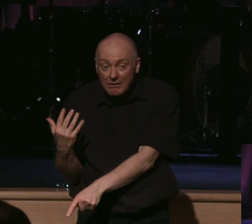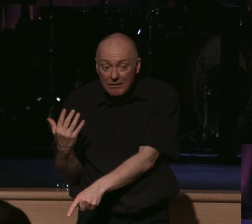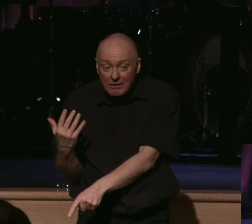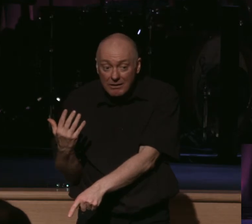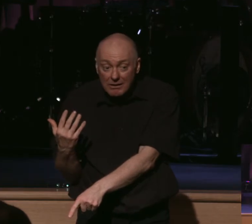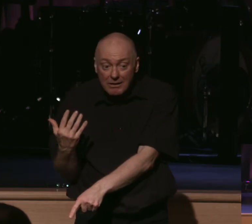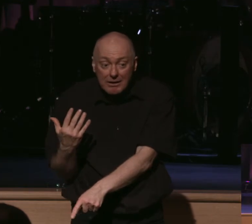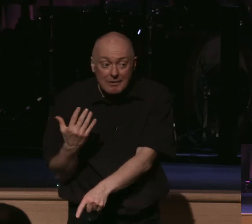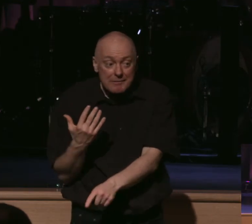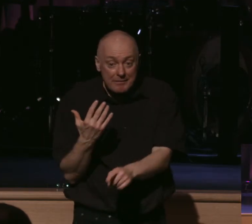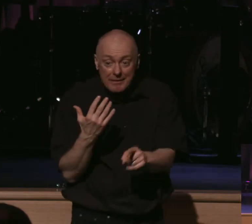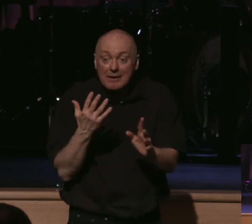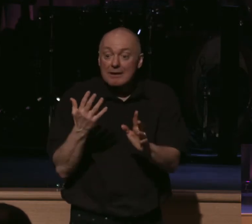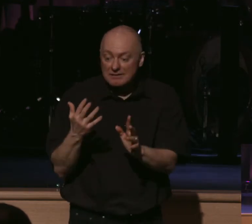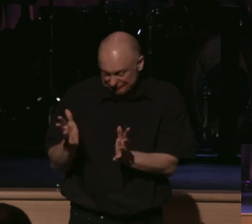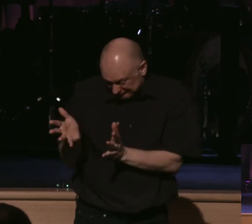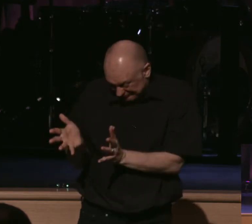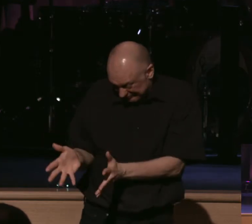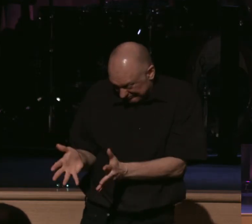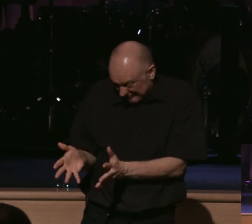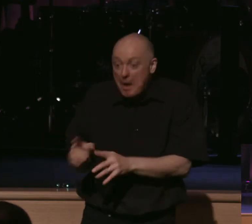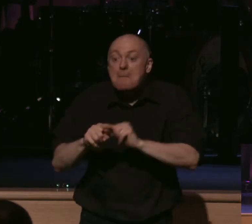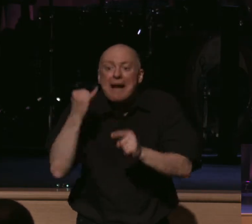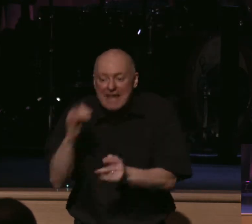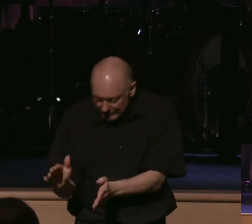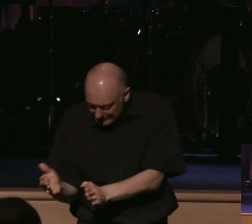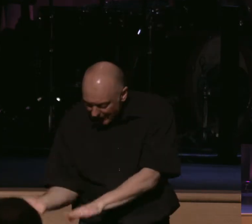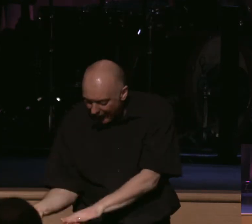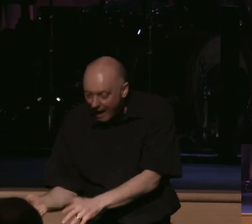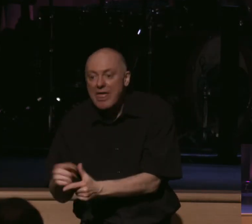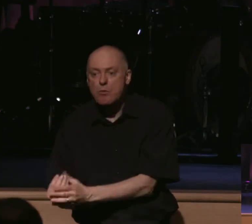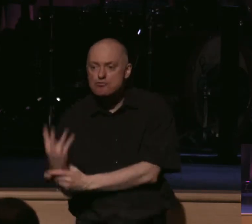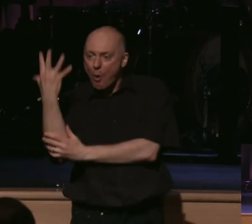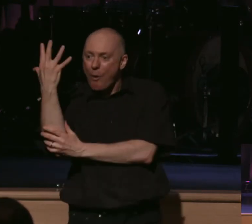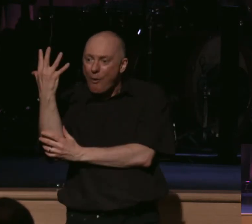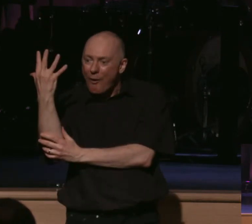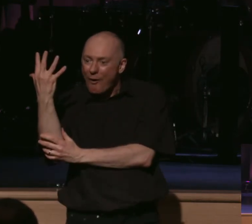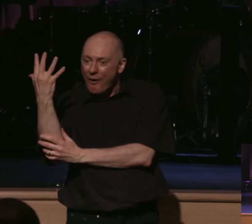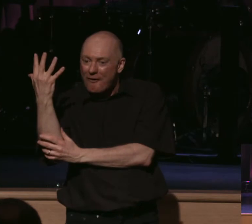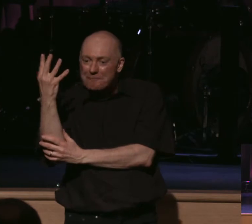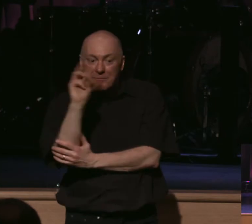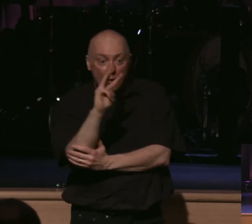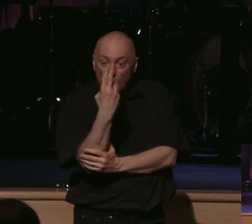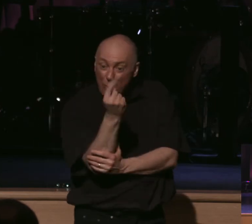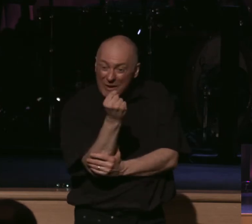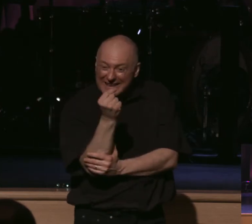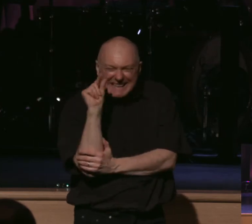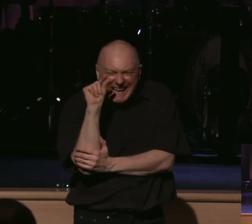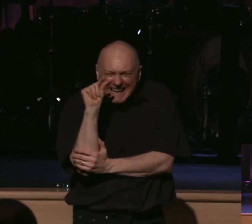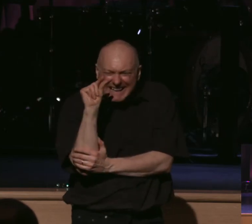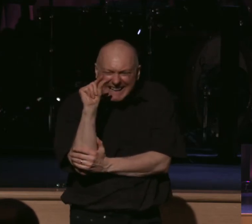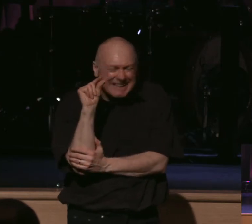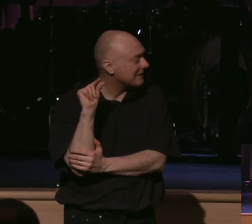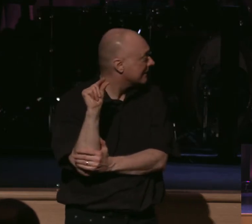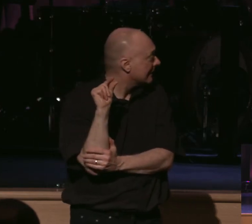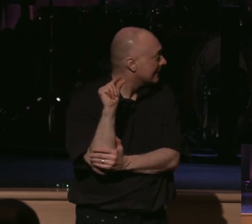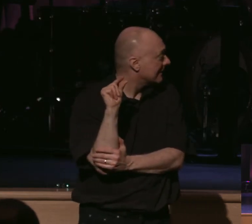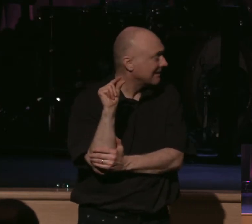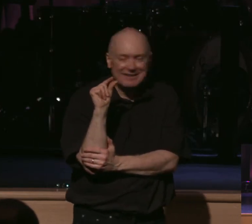He says, it remains alone, but if it dies, it bears much fruit. So a kernel of wheat, this little tiny thing, like not much bigger than a